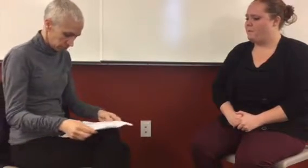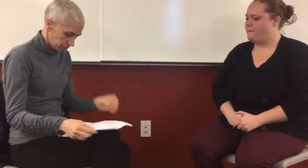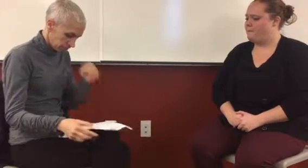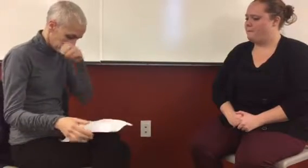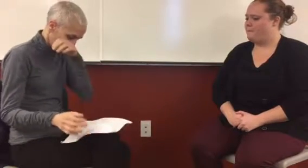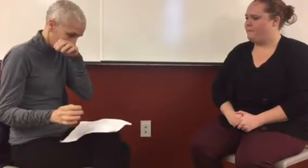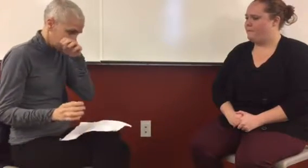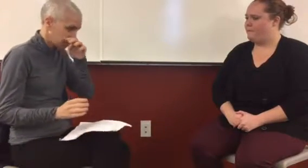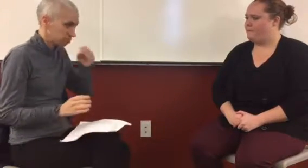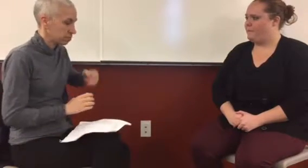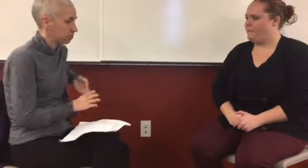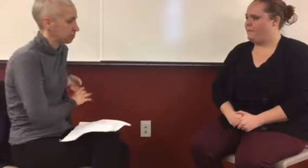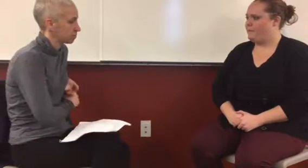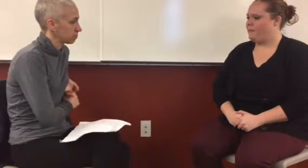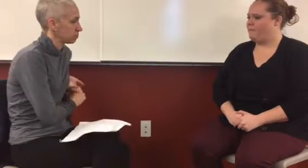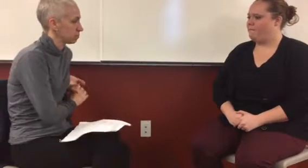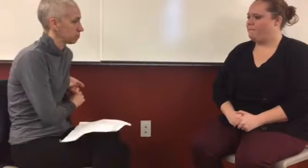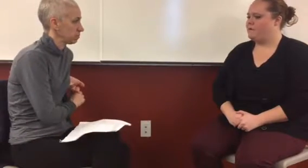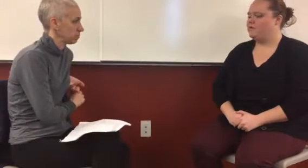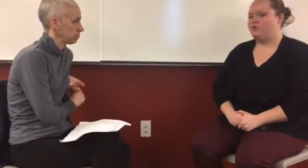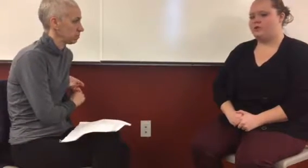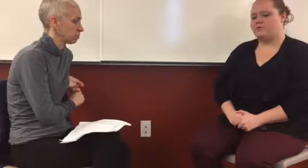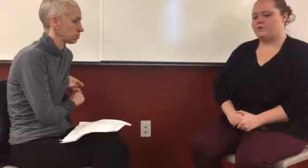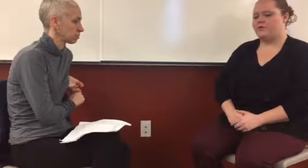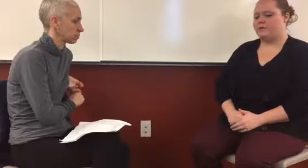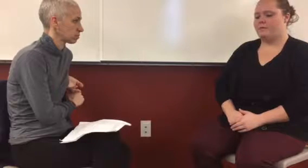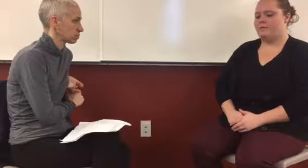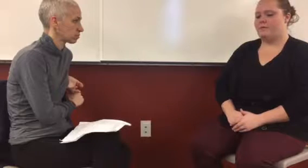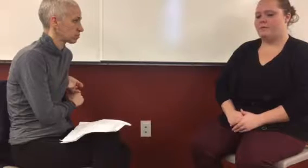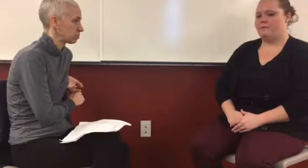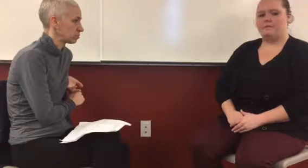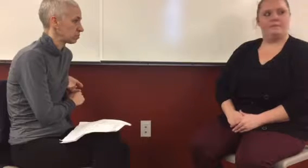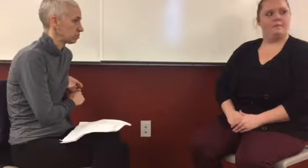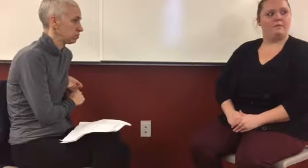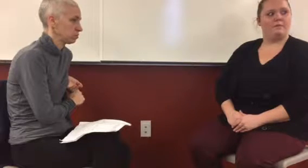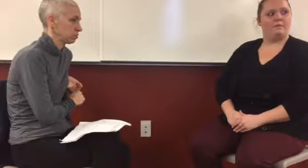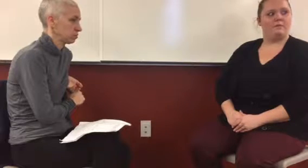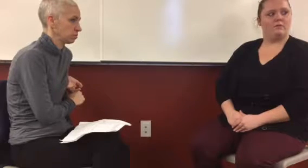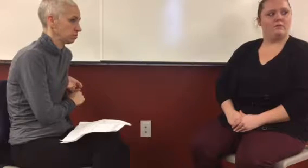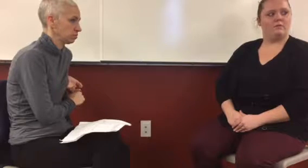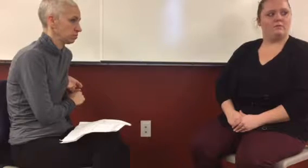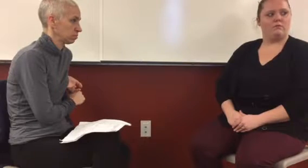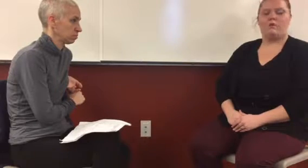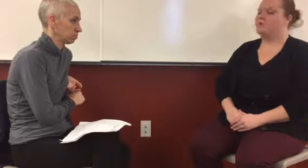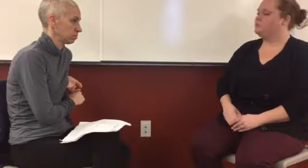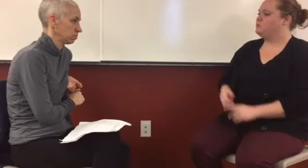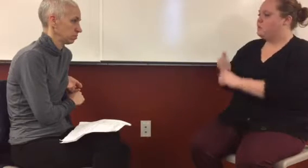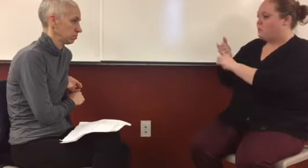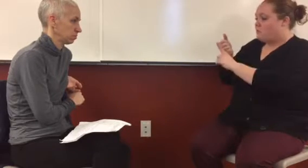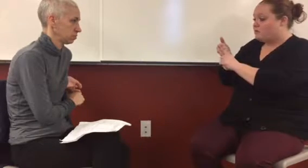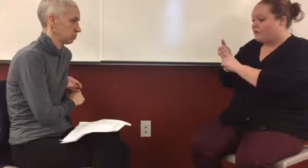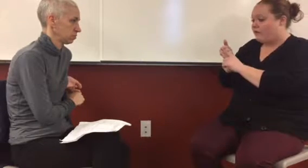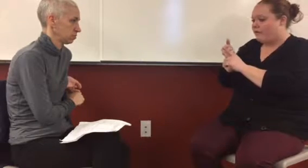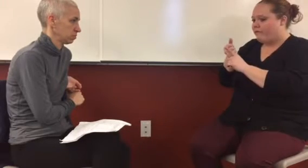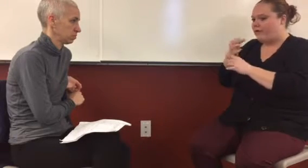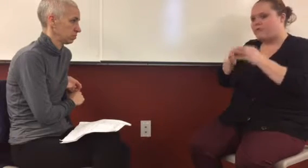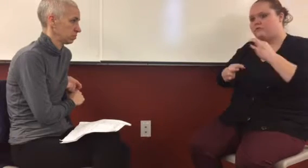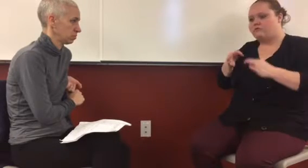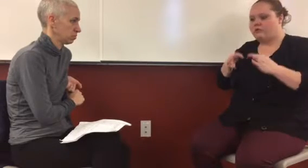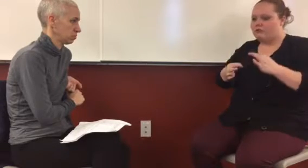there's some judgment here. And... Judgment from...? Um, some self-judgment. Some judgments that you're making. You were